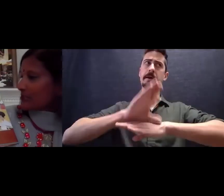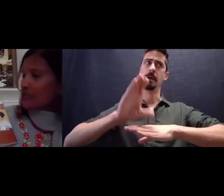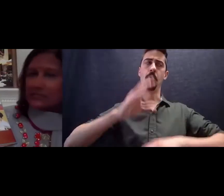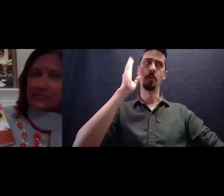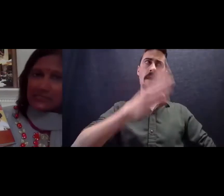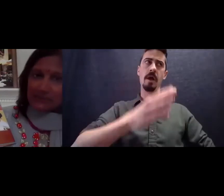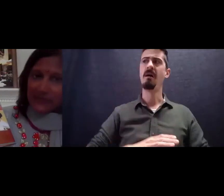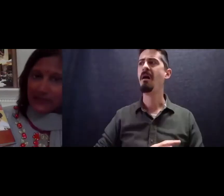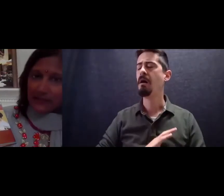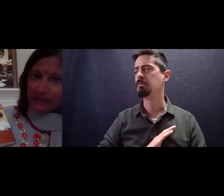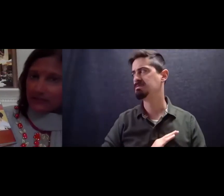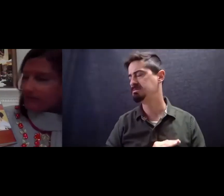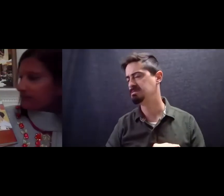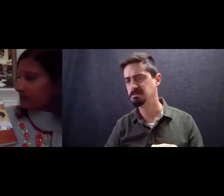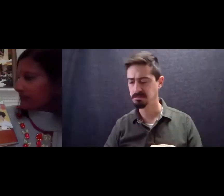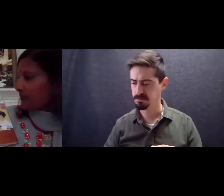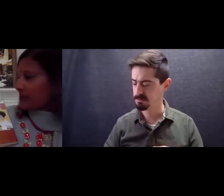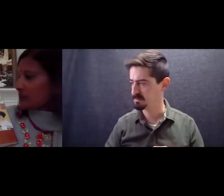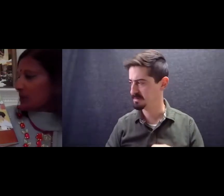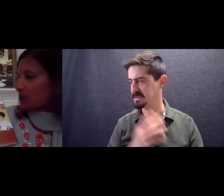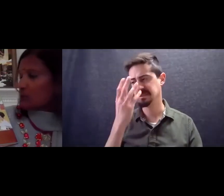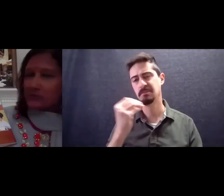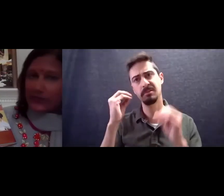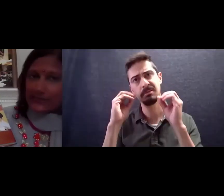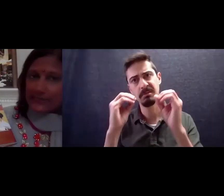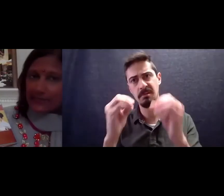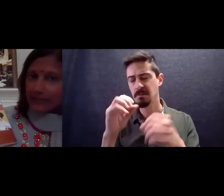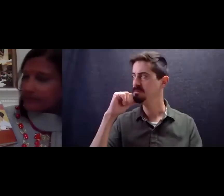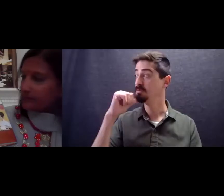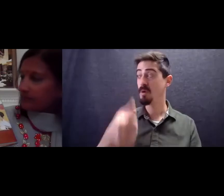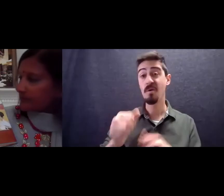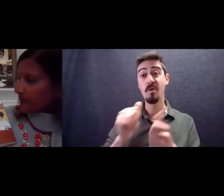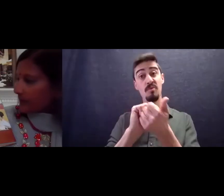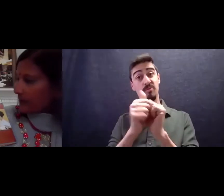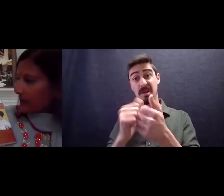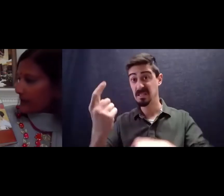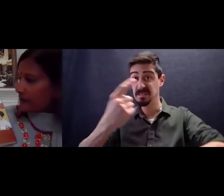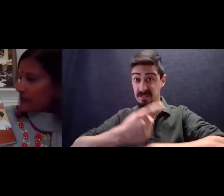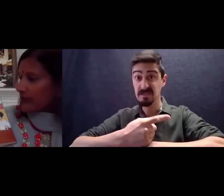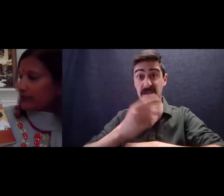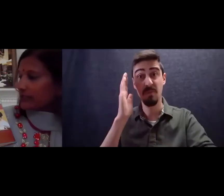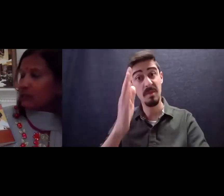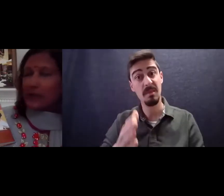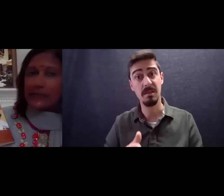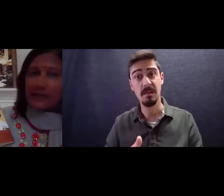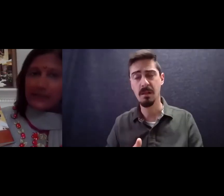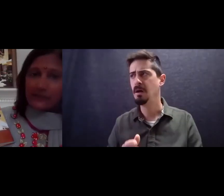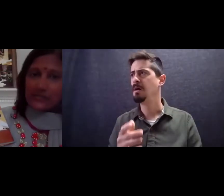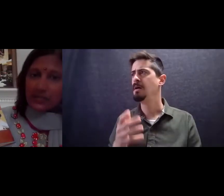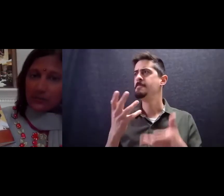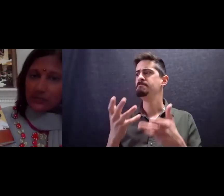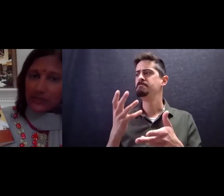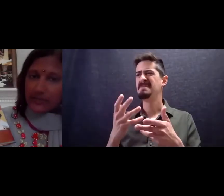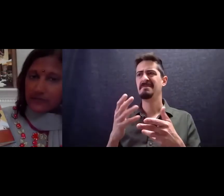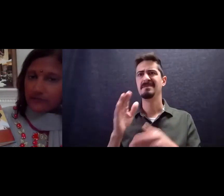Raja didn't sleep that night tomorrow was race day after that he might never